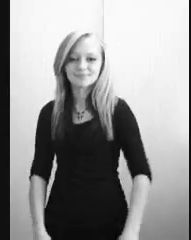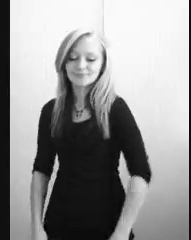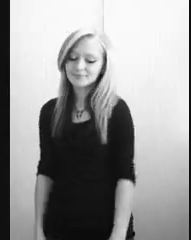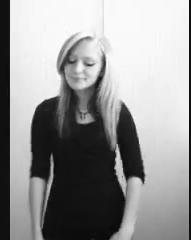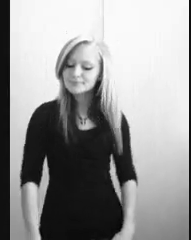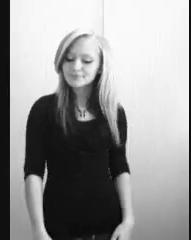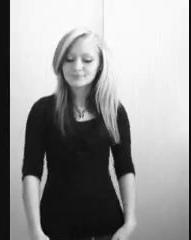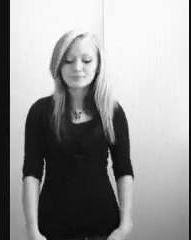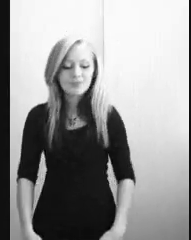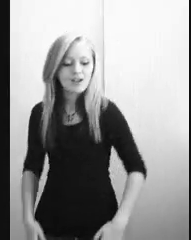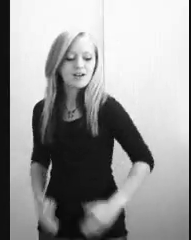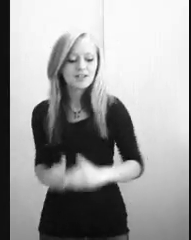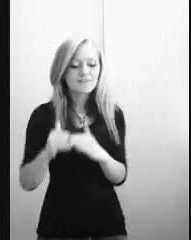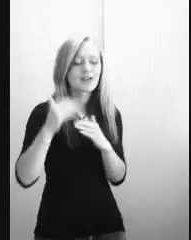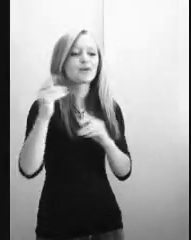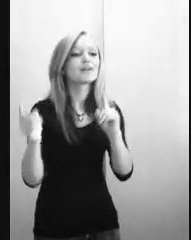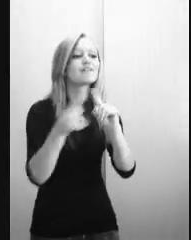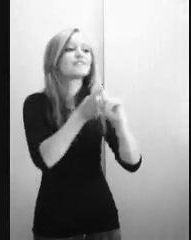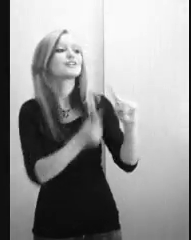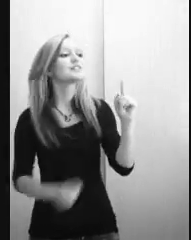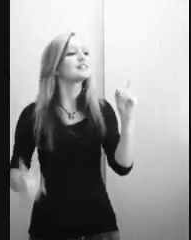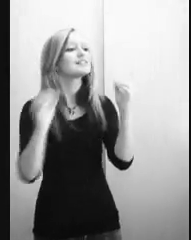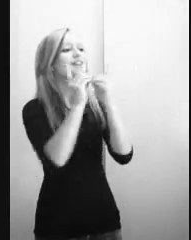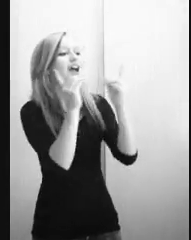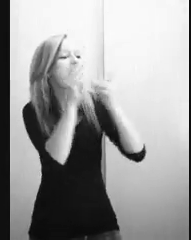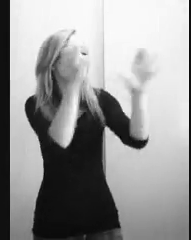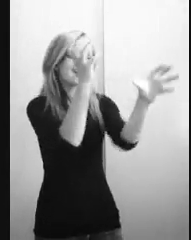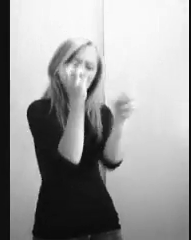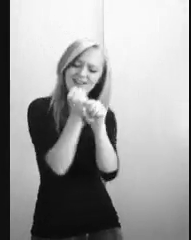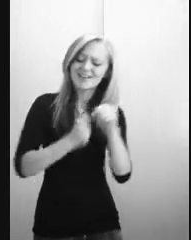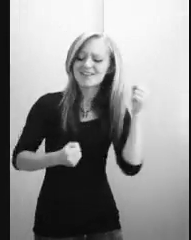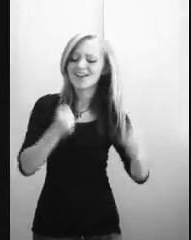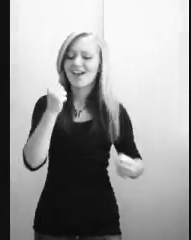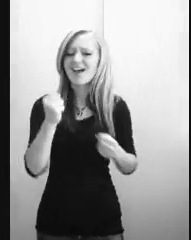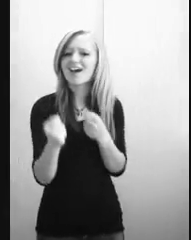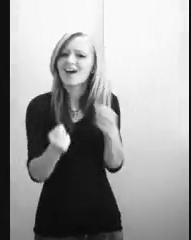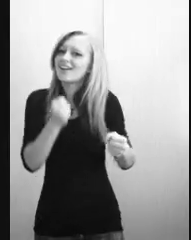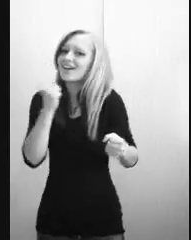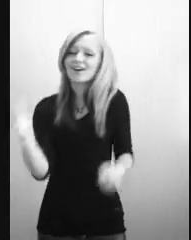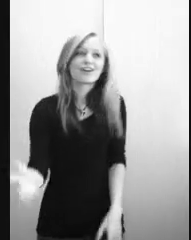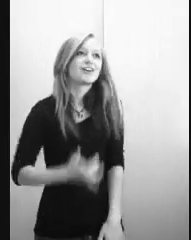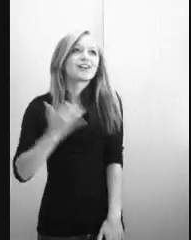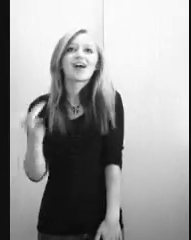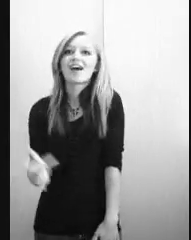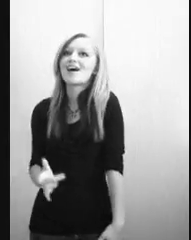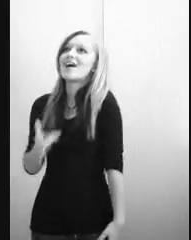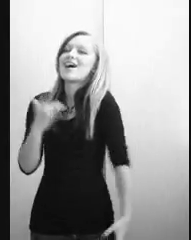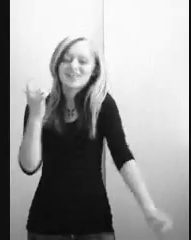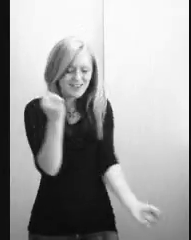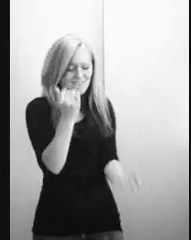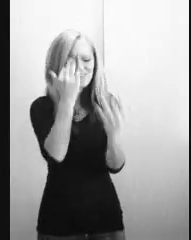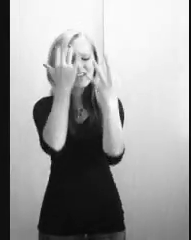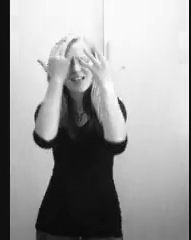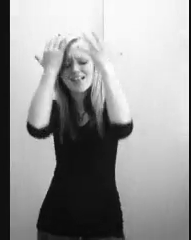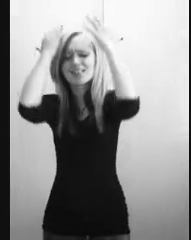And then you're on your very first day, and you've got a car, and you're feeling